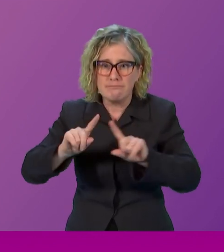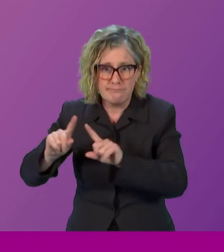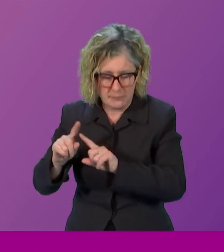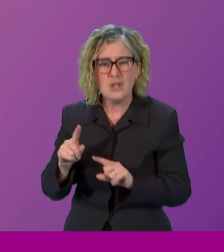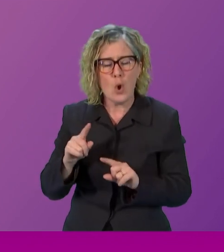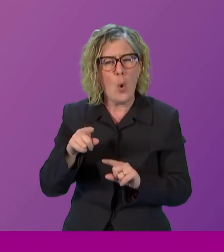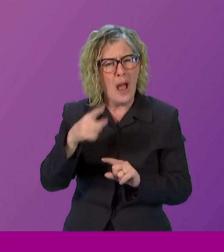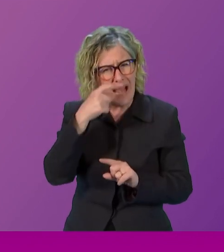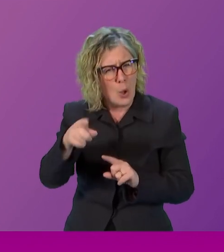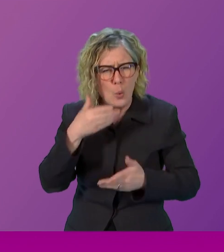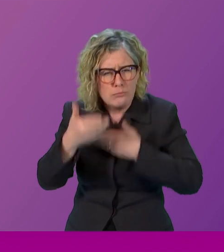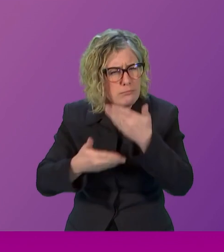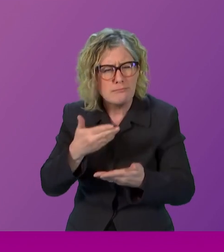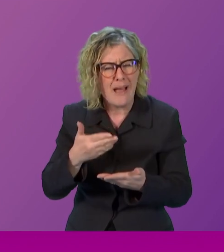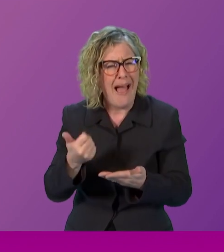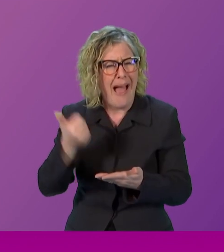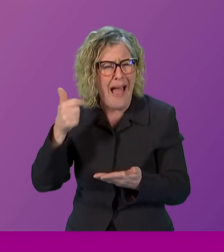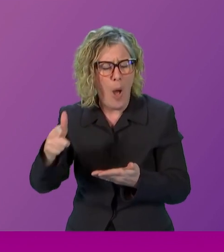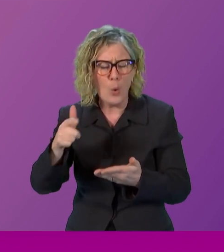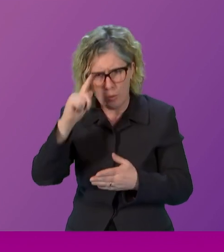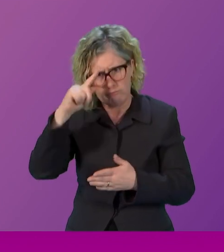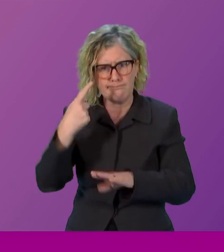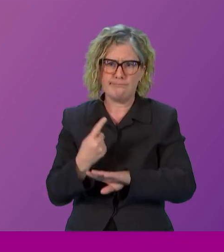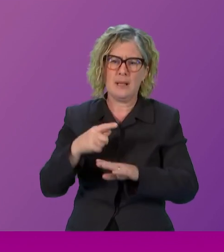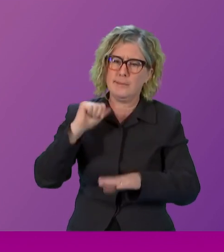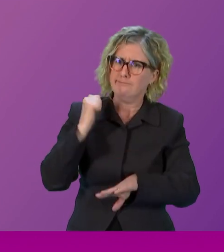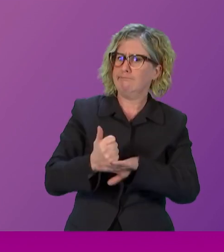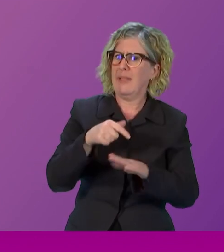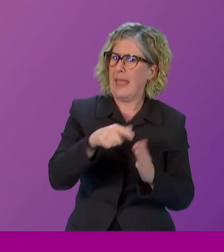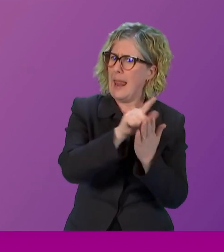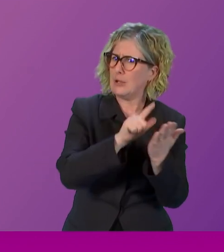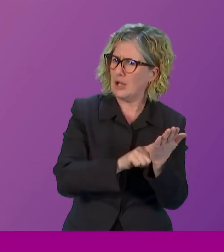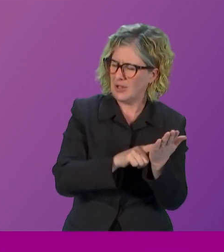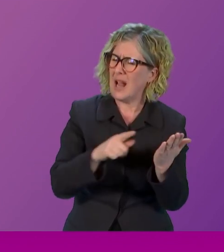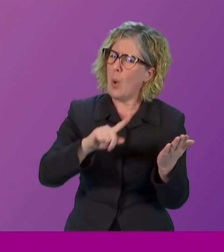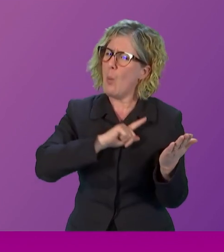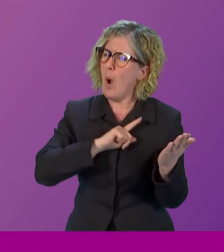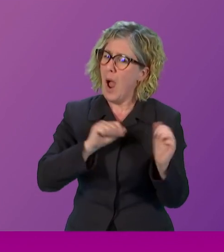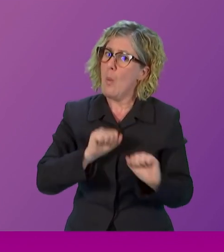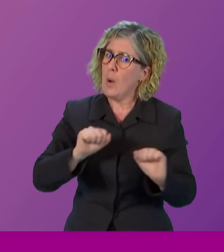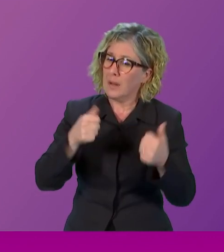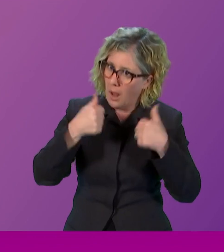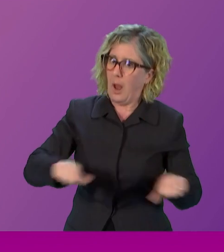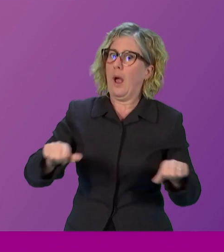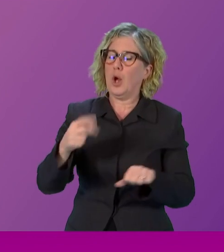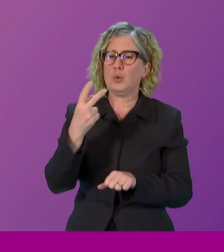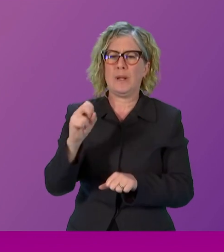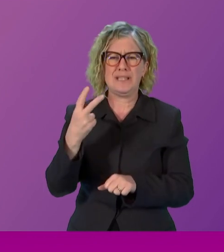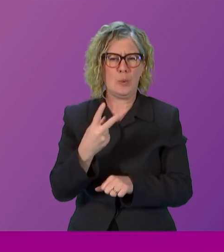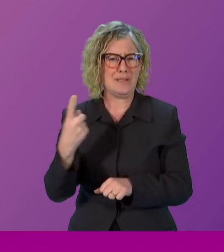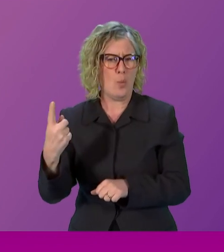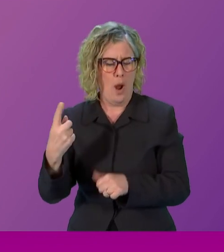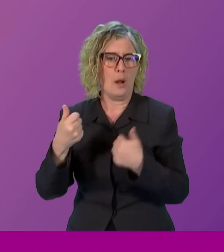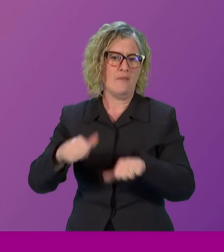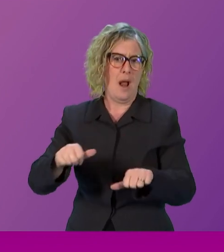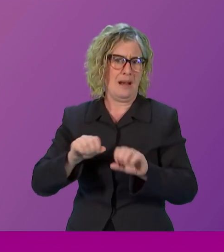you introduced this legislation, and why you waited until 2021 to get this legislation released when period poverty has